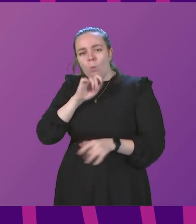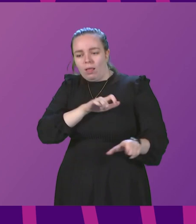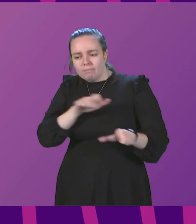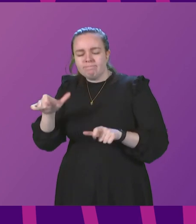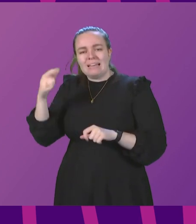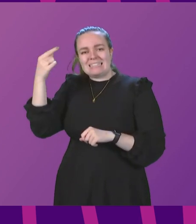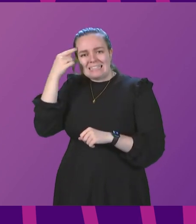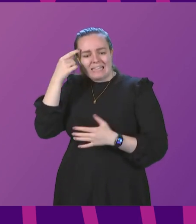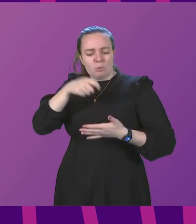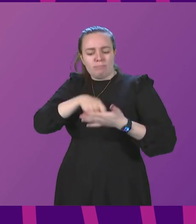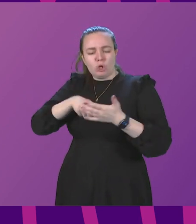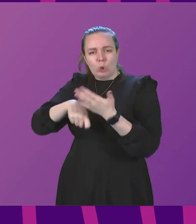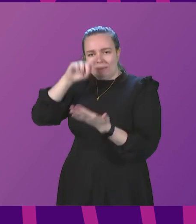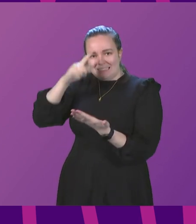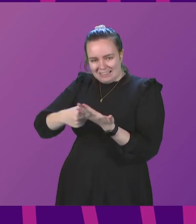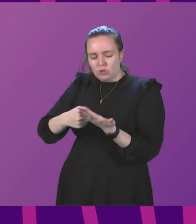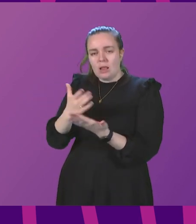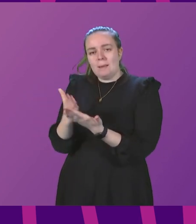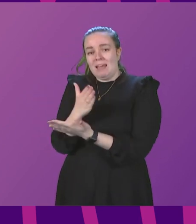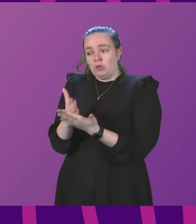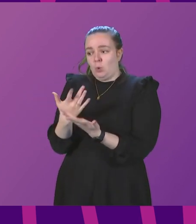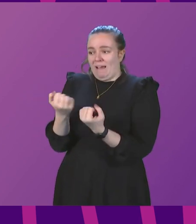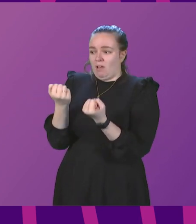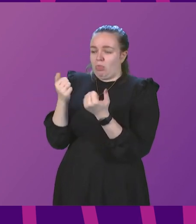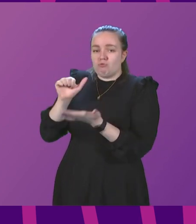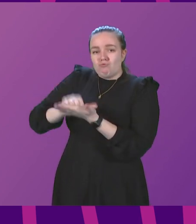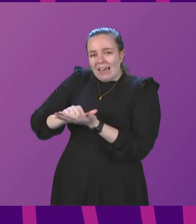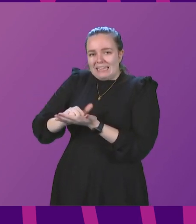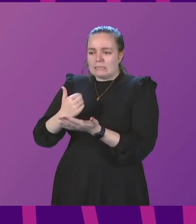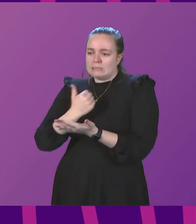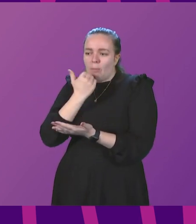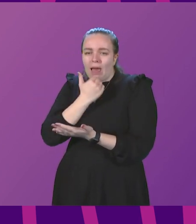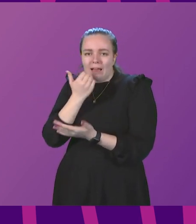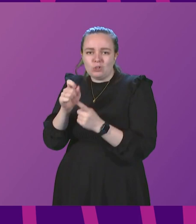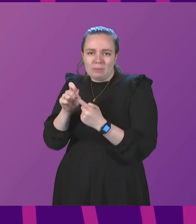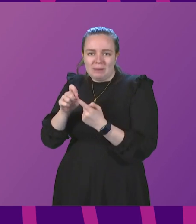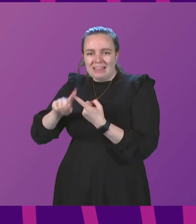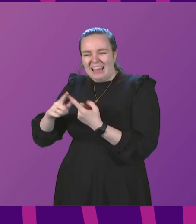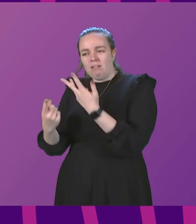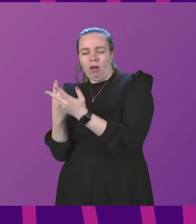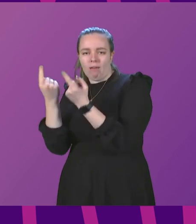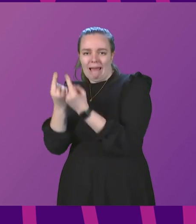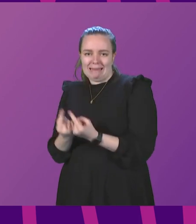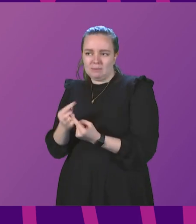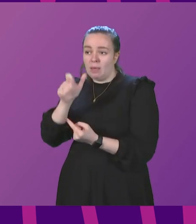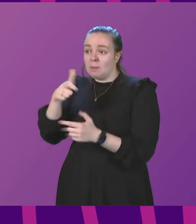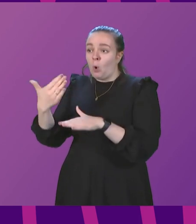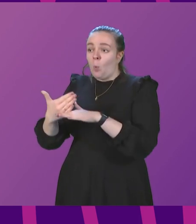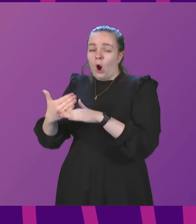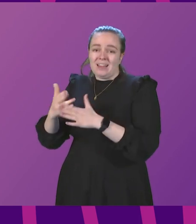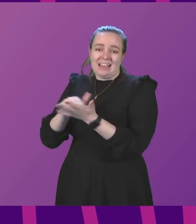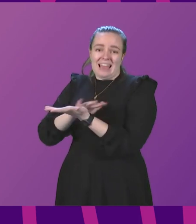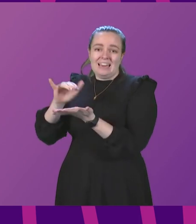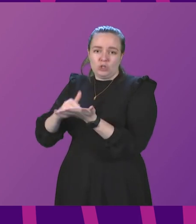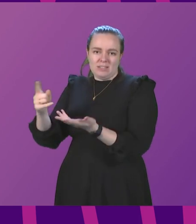sensible procurement decisions to ensure that we have the right supplies of PPE and the other items that those working in the frontline of our National